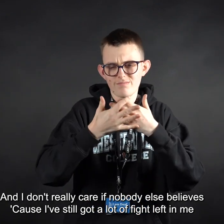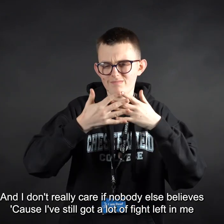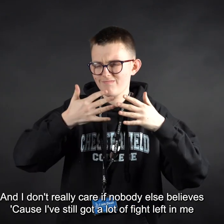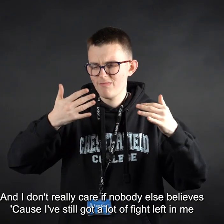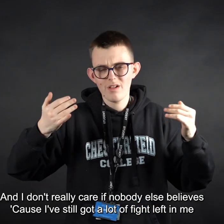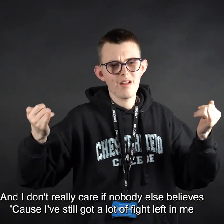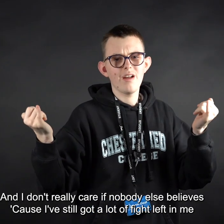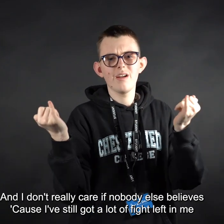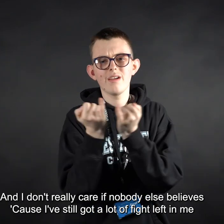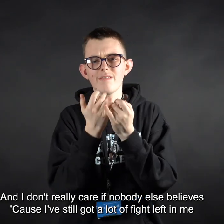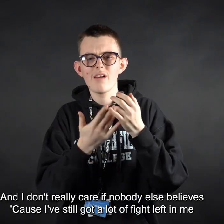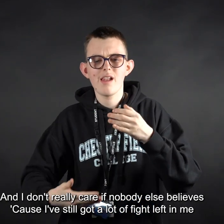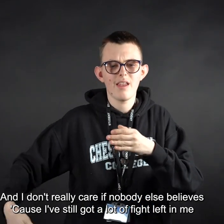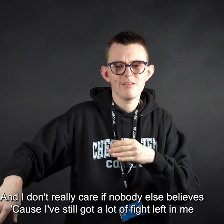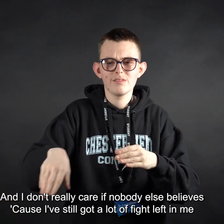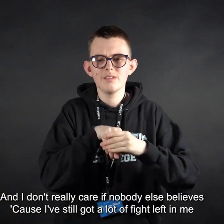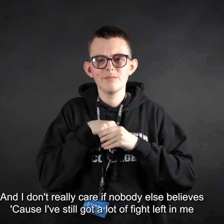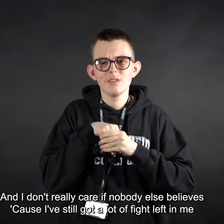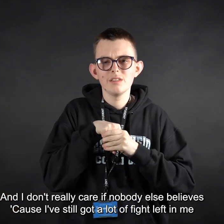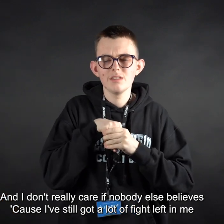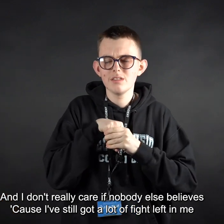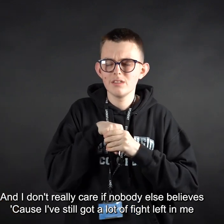I've still got a lot of fight left in me